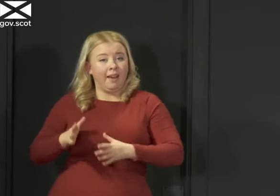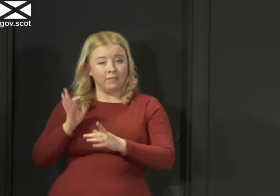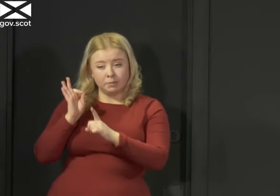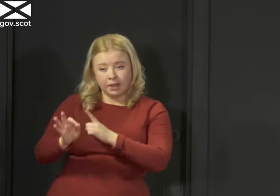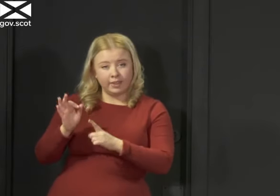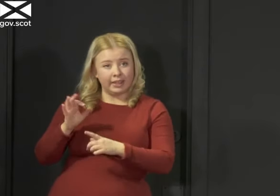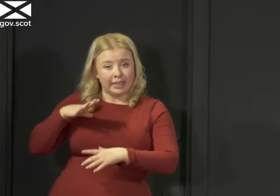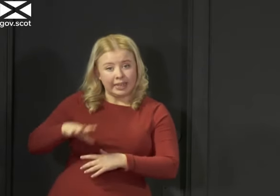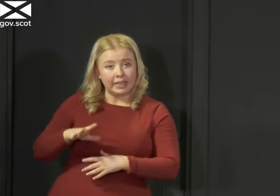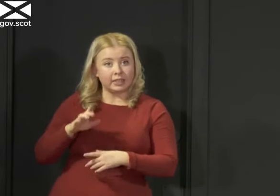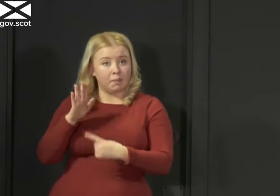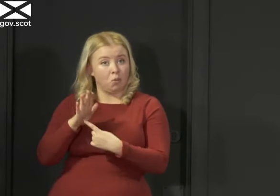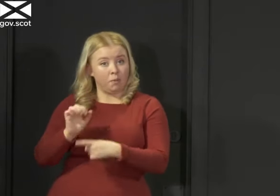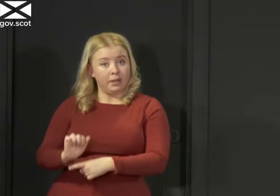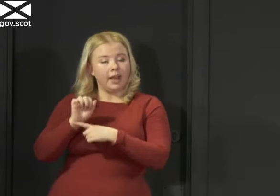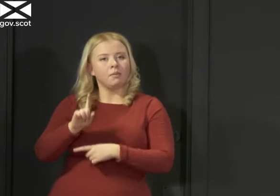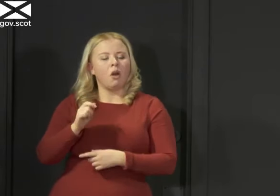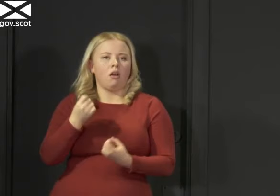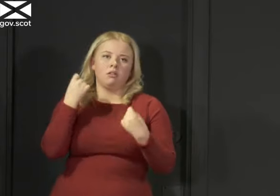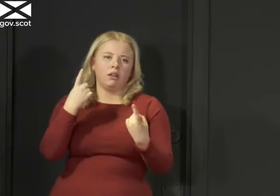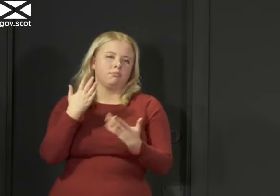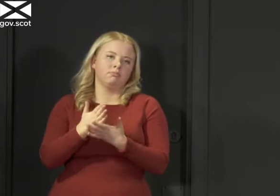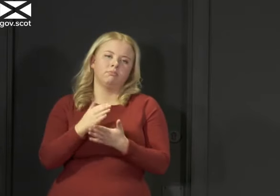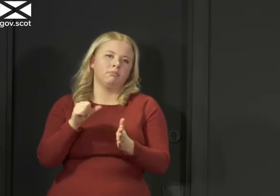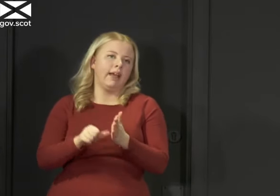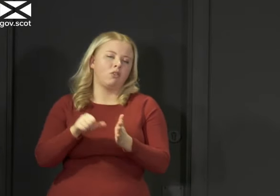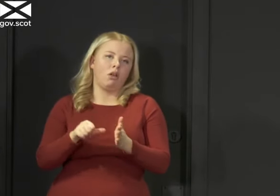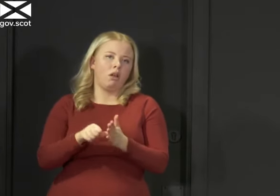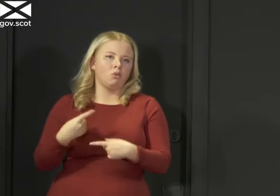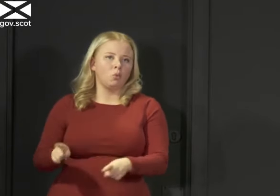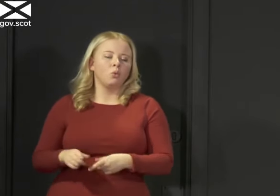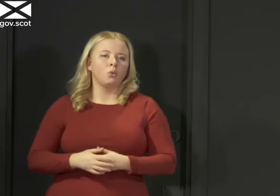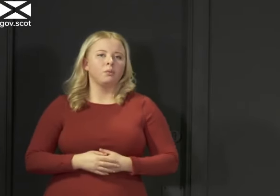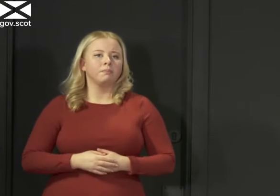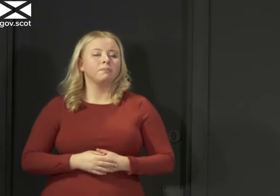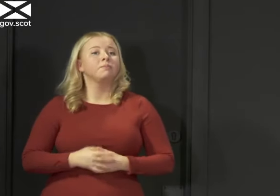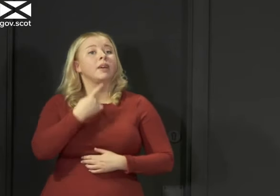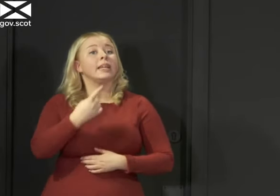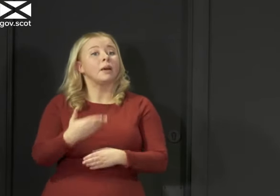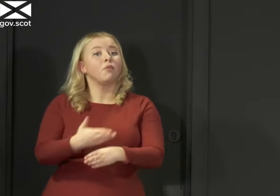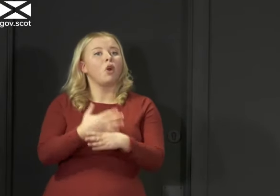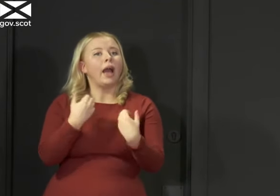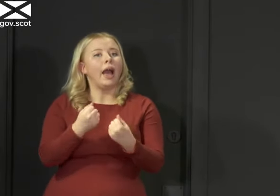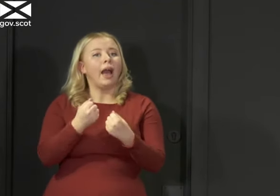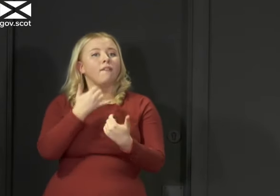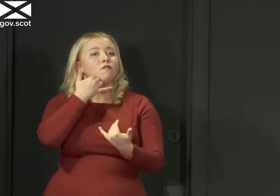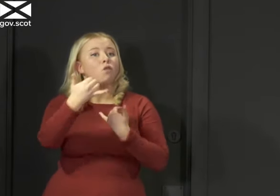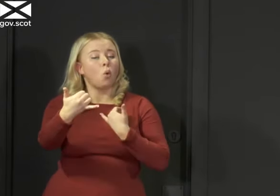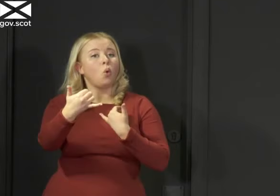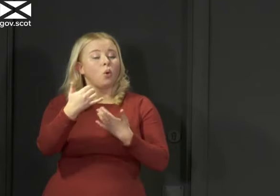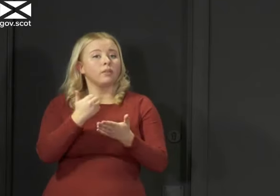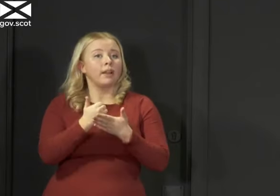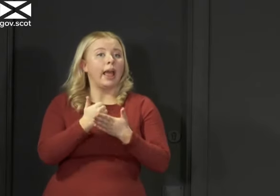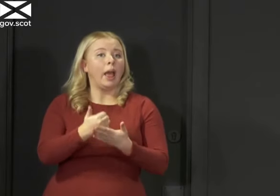understand how difficult this is for you. Now, I mentioned earlier that we have a national helpline for people who are shielding.